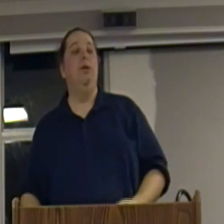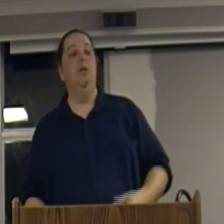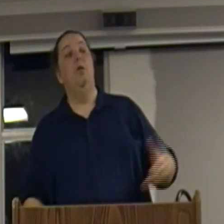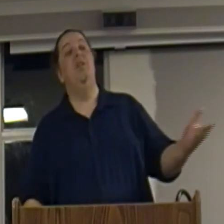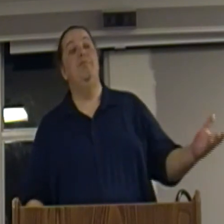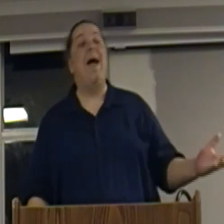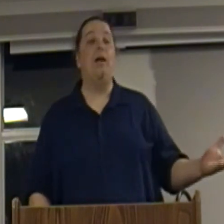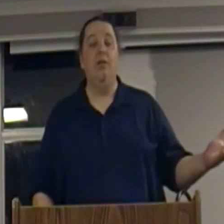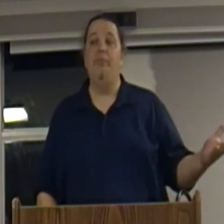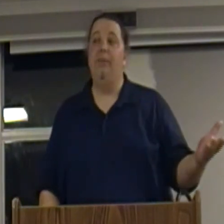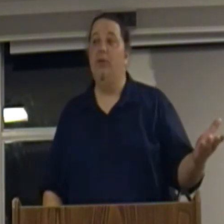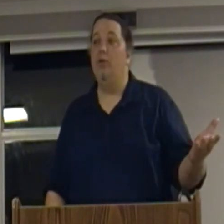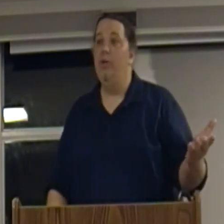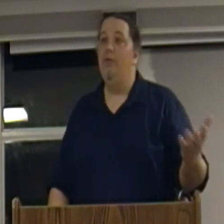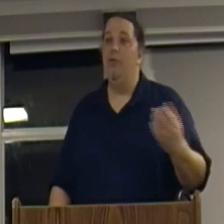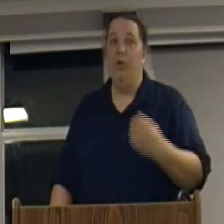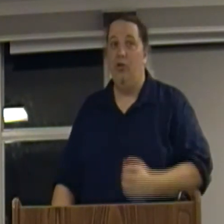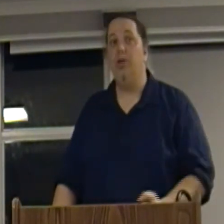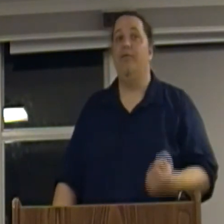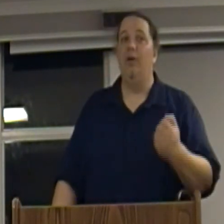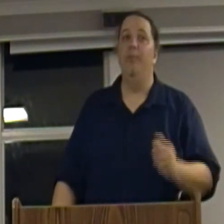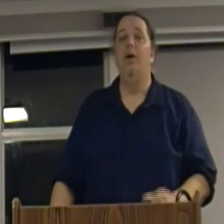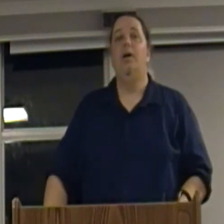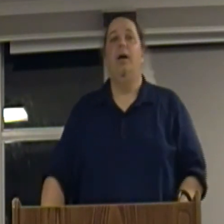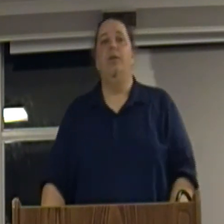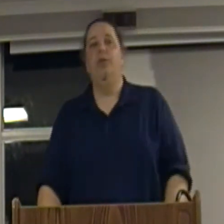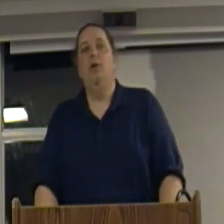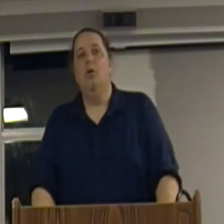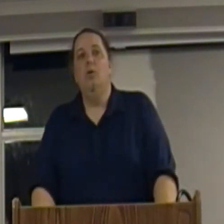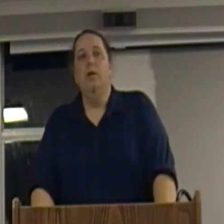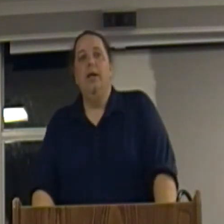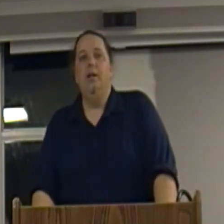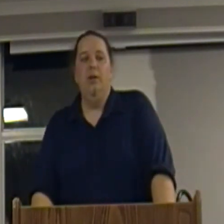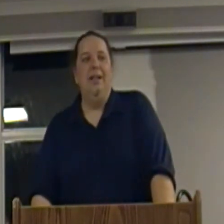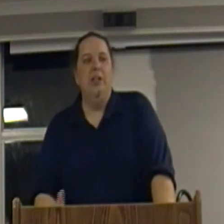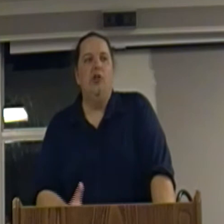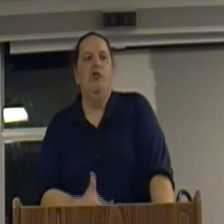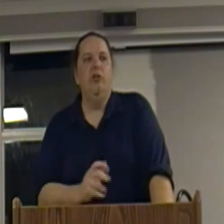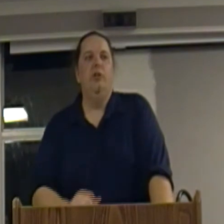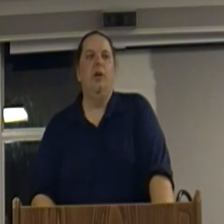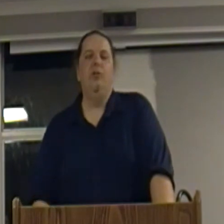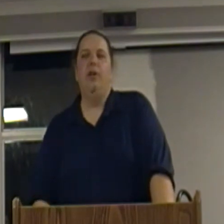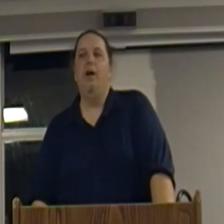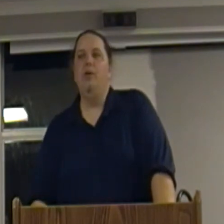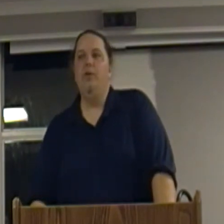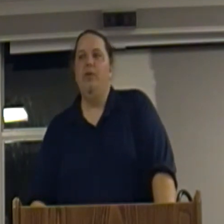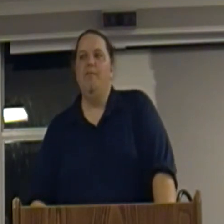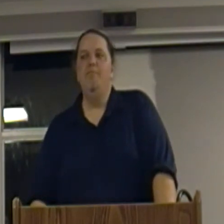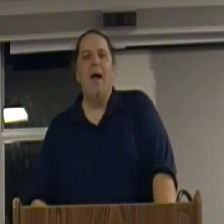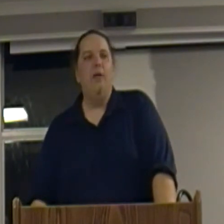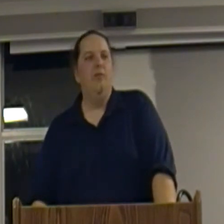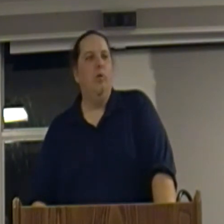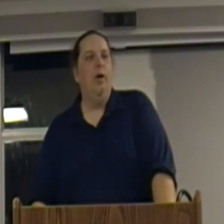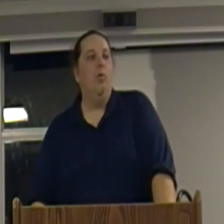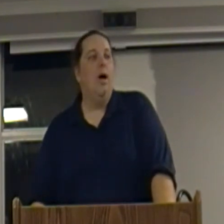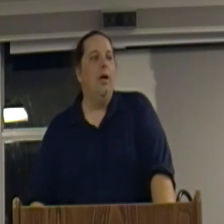why don't we loan it back to the people that we took it from? And so, in addition to this austerity, we see a massive rise